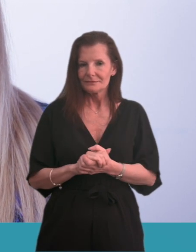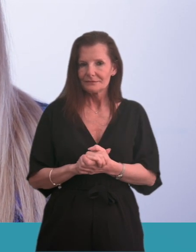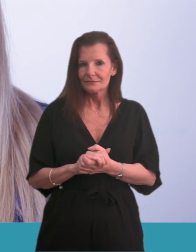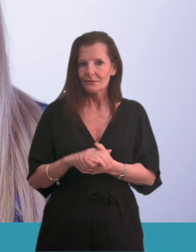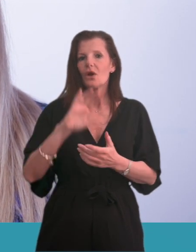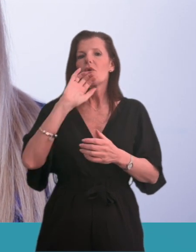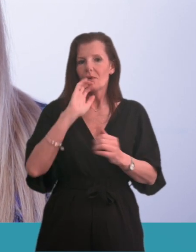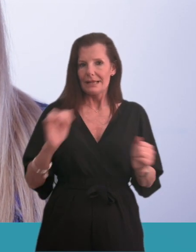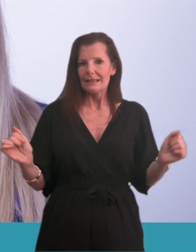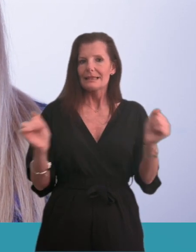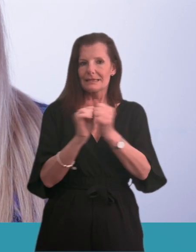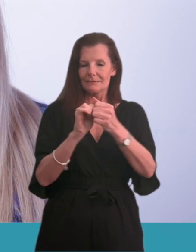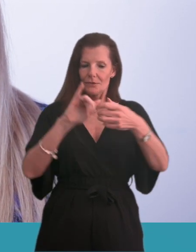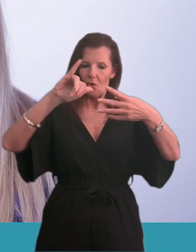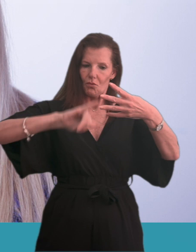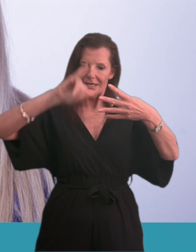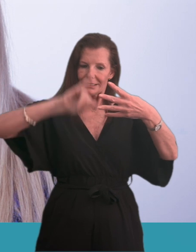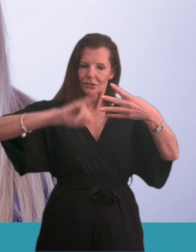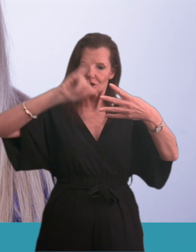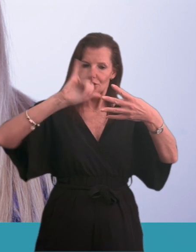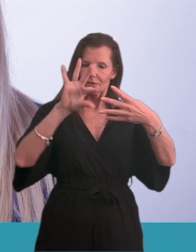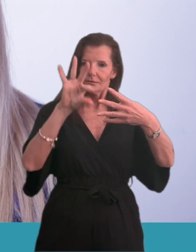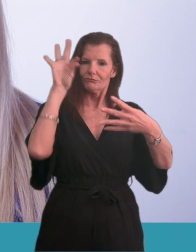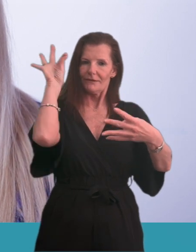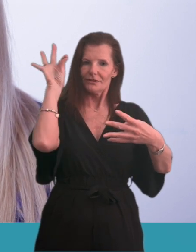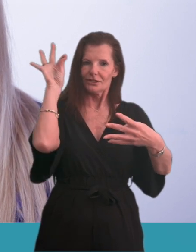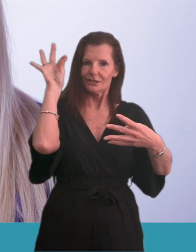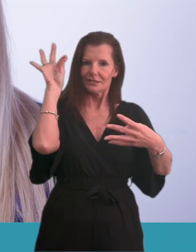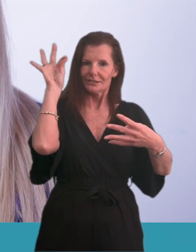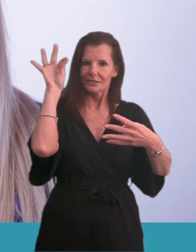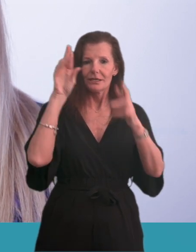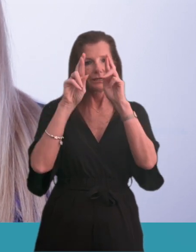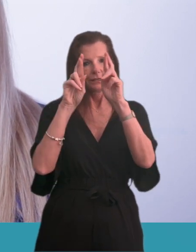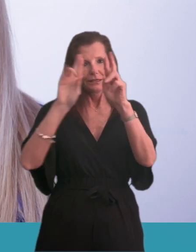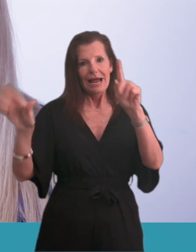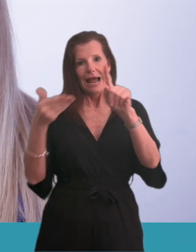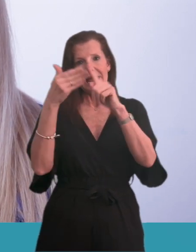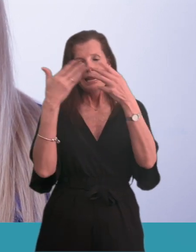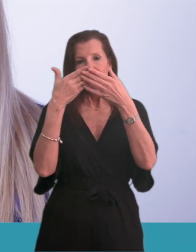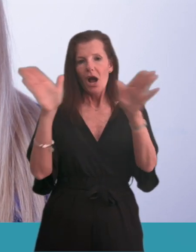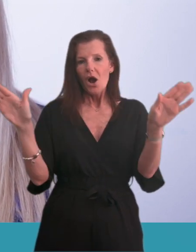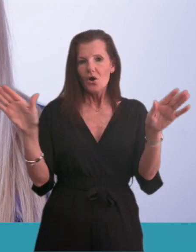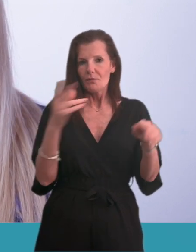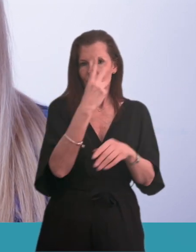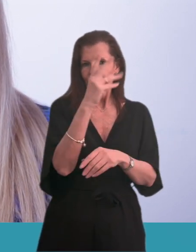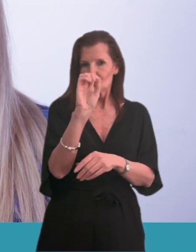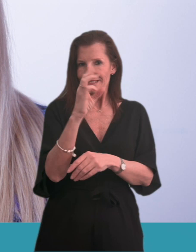We will agree on a preferred way forward. We plan to open the new hospital facilities by 2030.